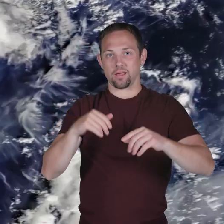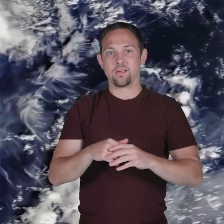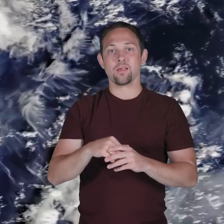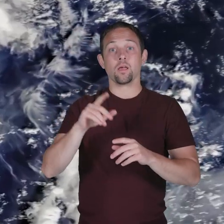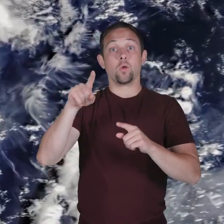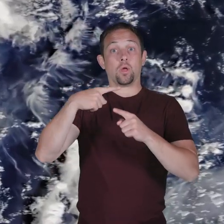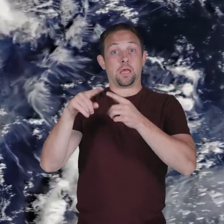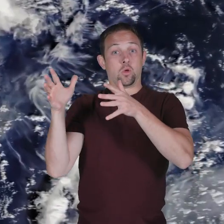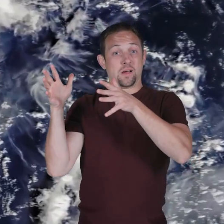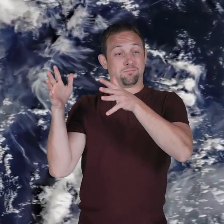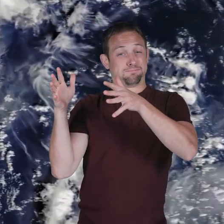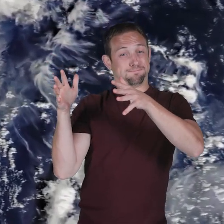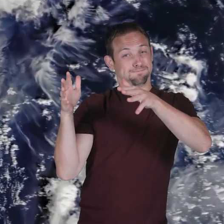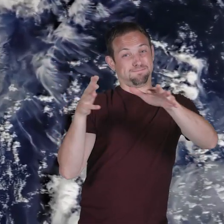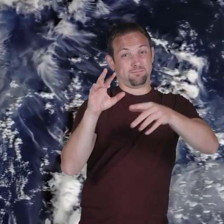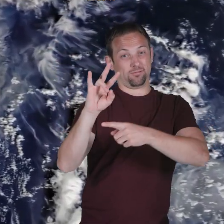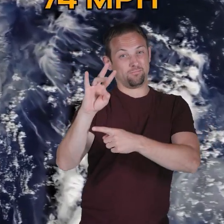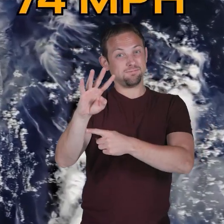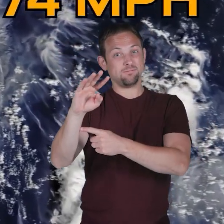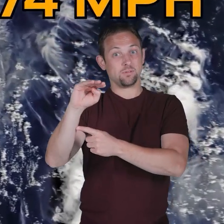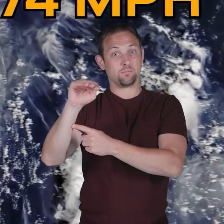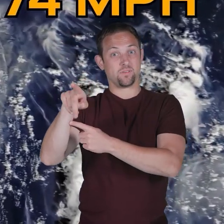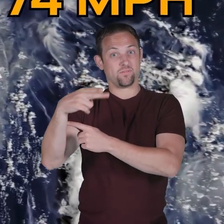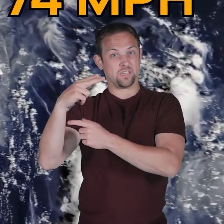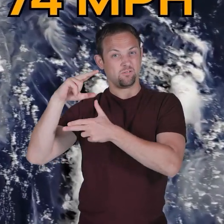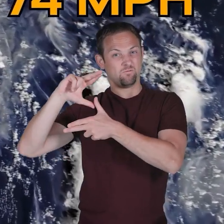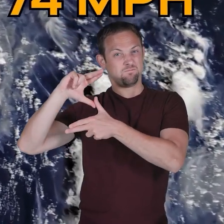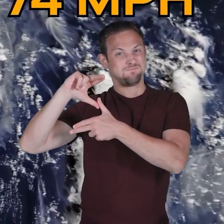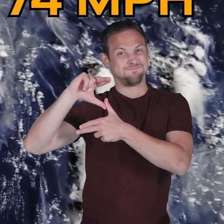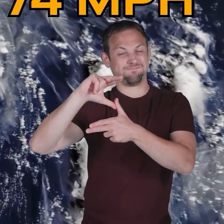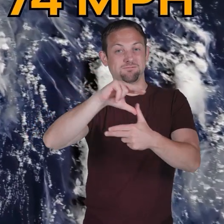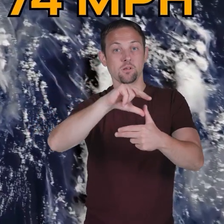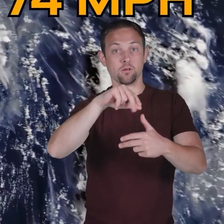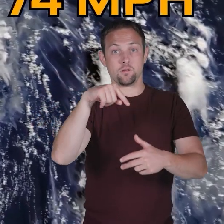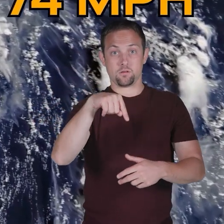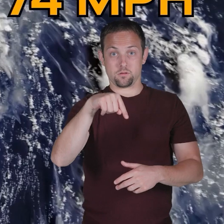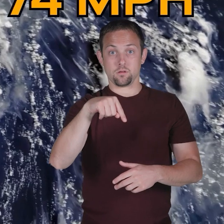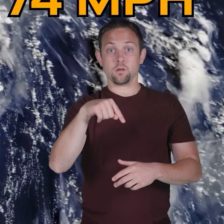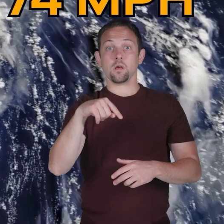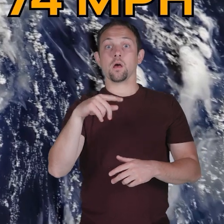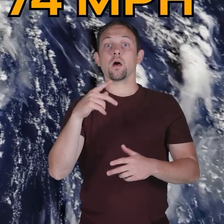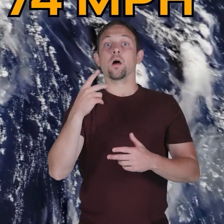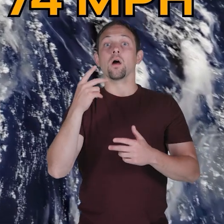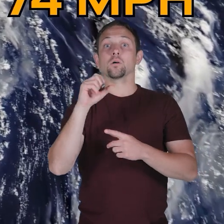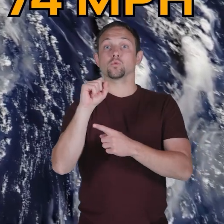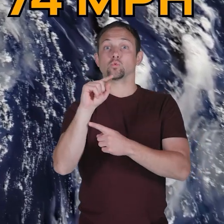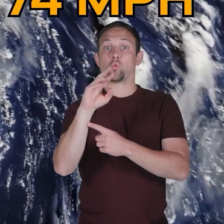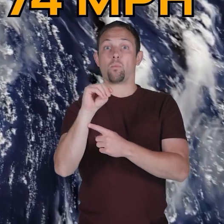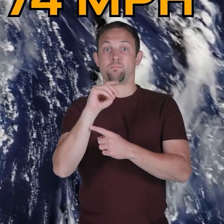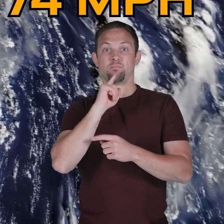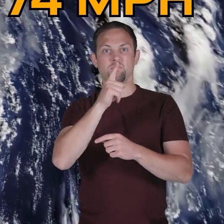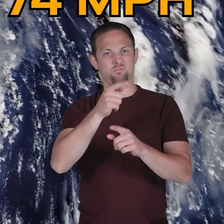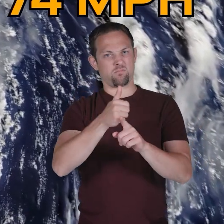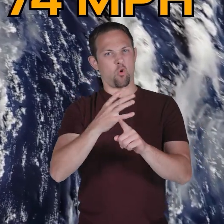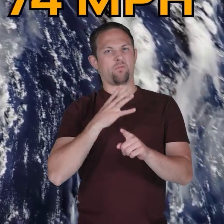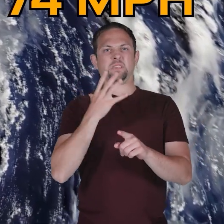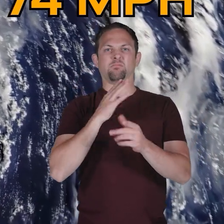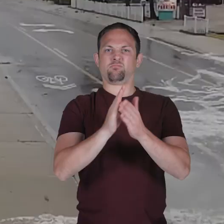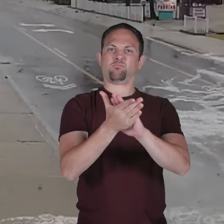winds build up and reach 74 miles per hour, the storm is officially a hurricane. The